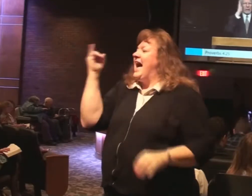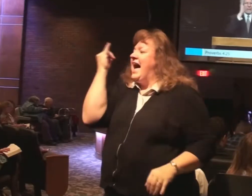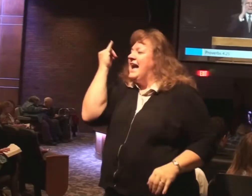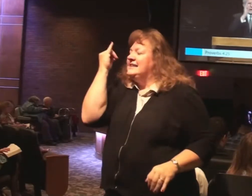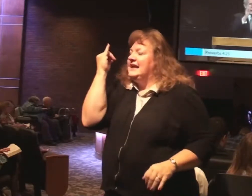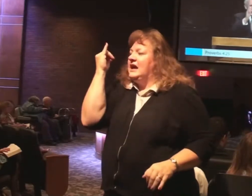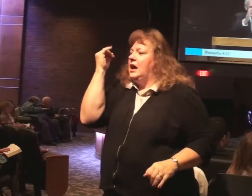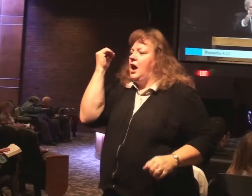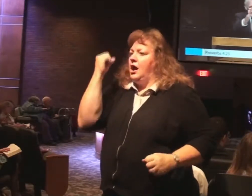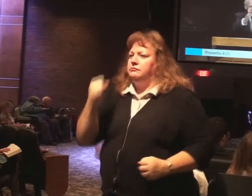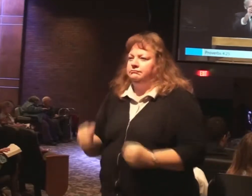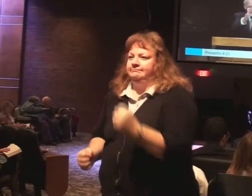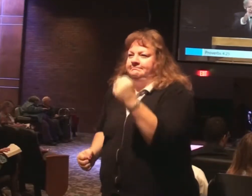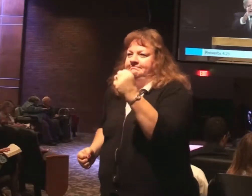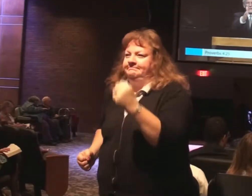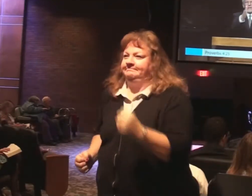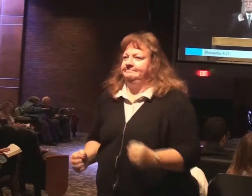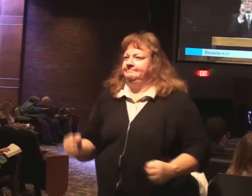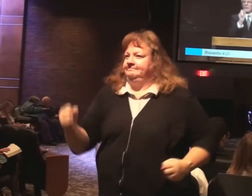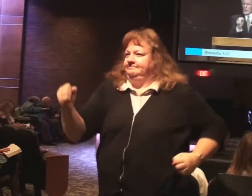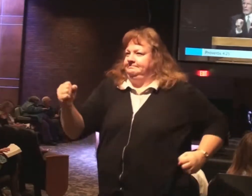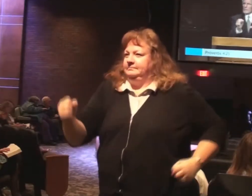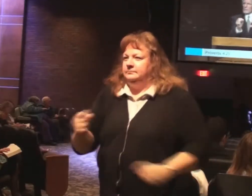running the course. That God has set before us.